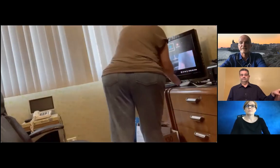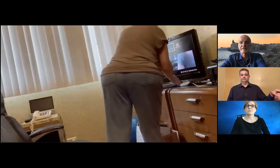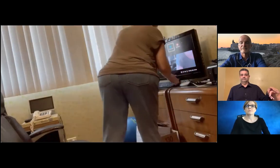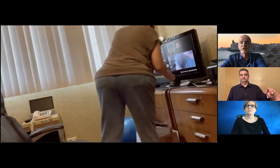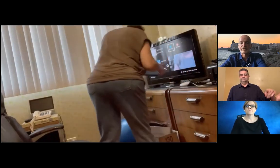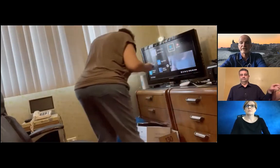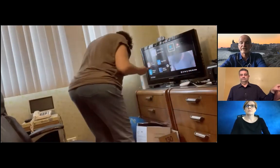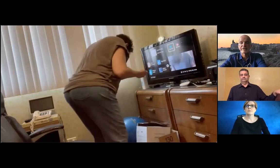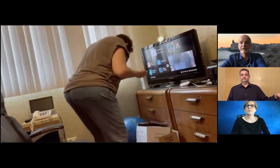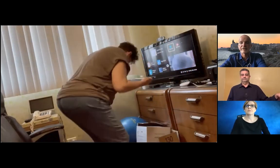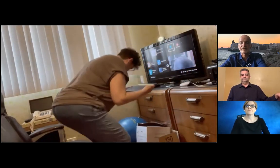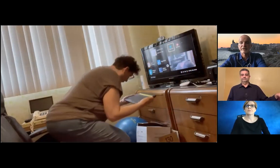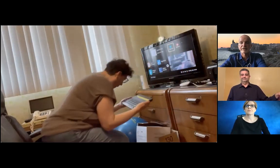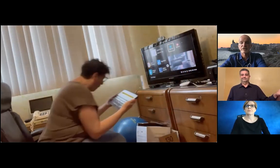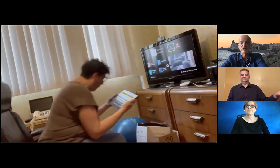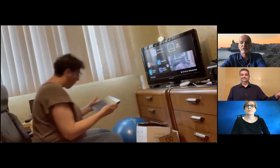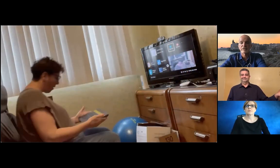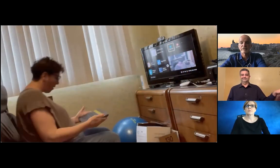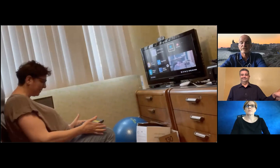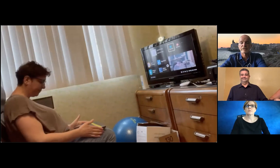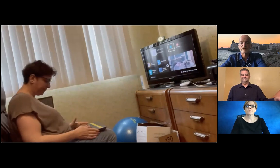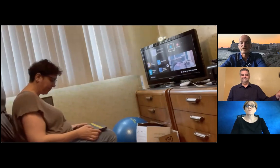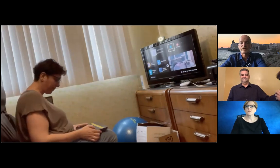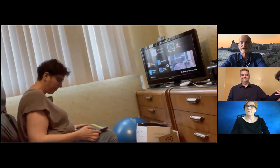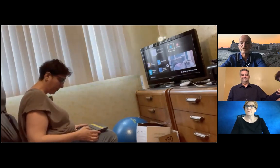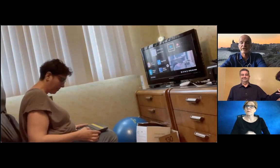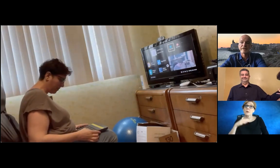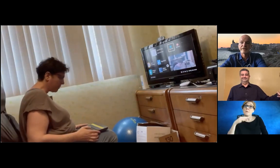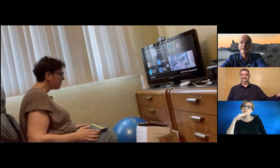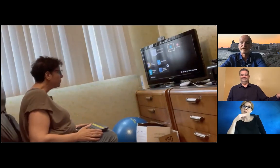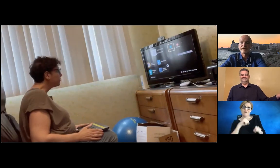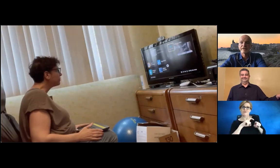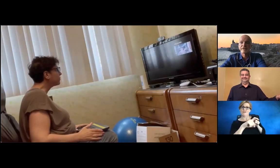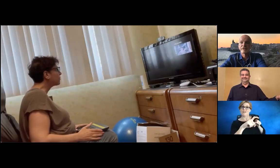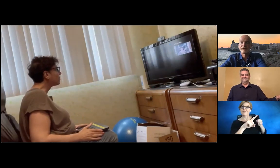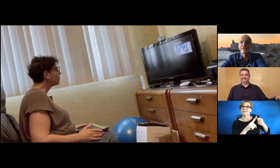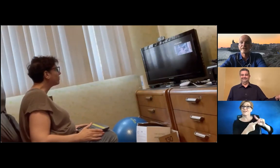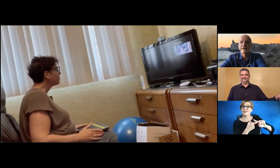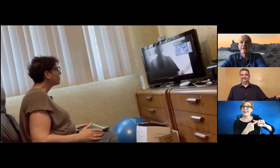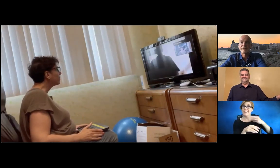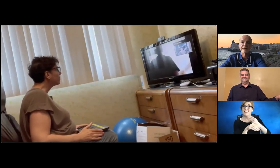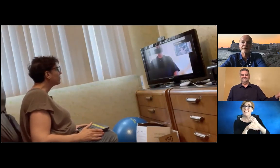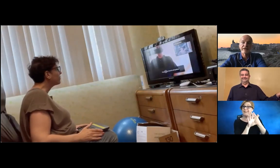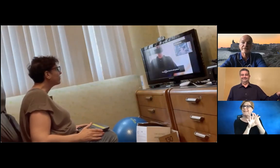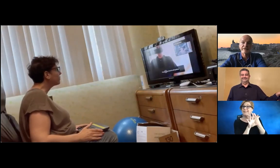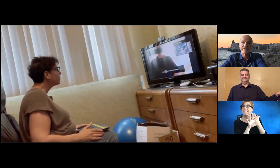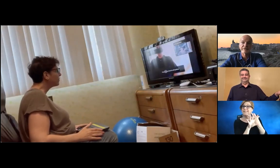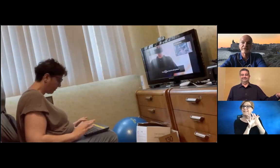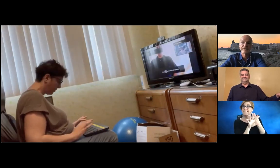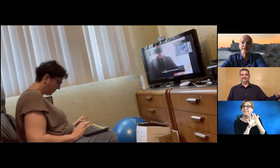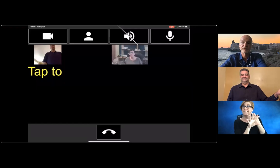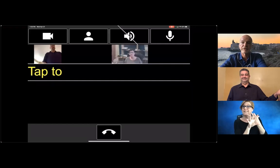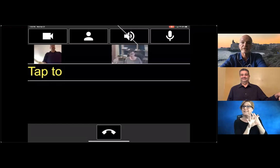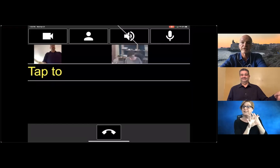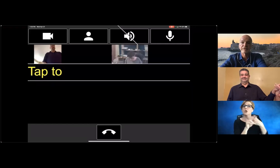And Brian, in this case, is making a call to a friend that is using the Antech